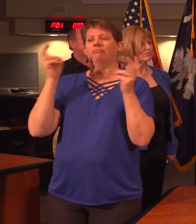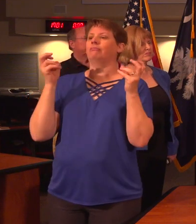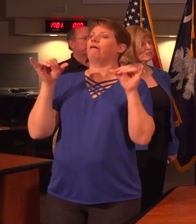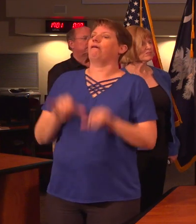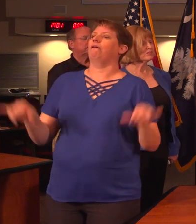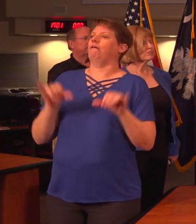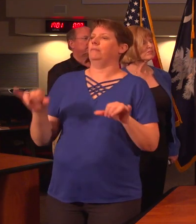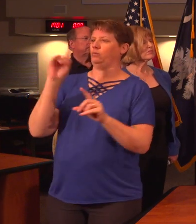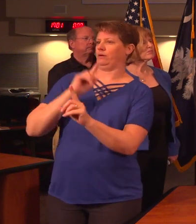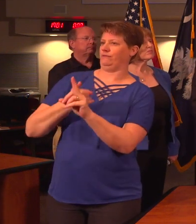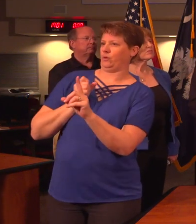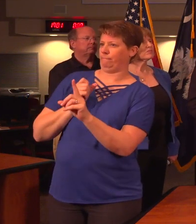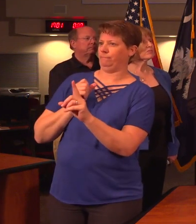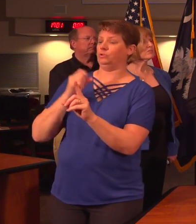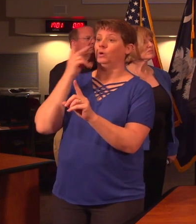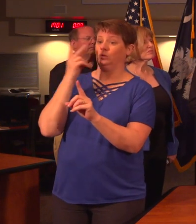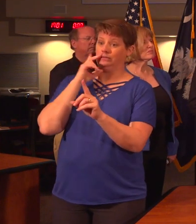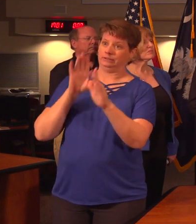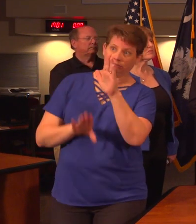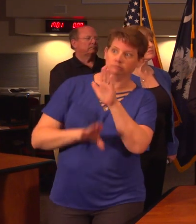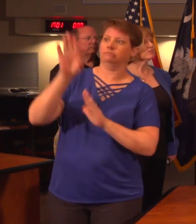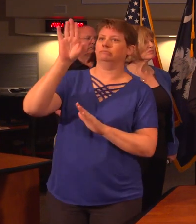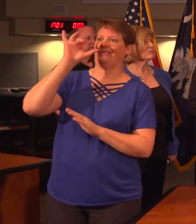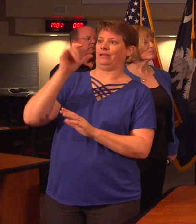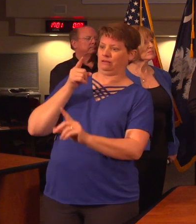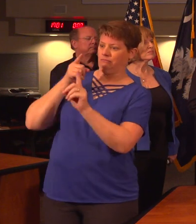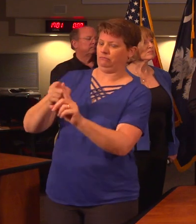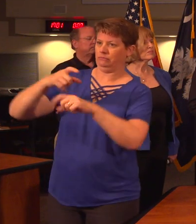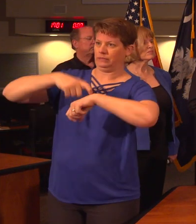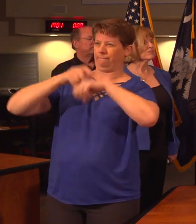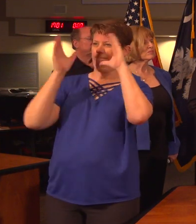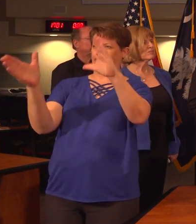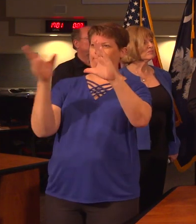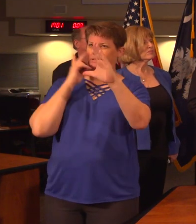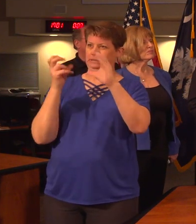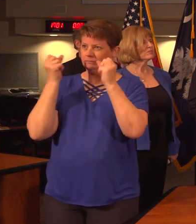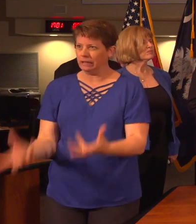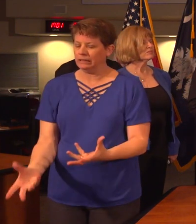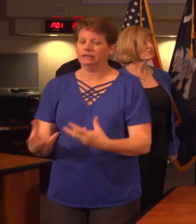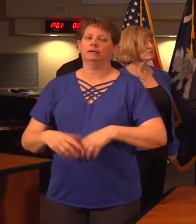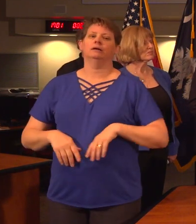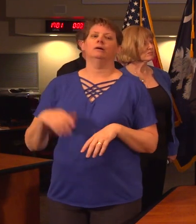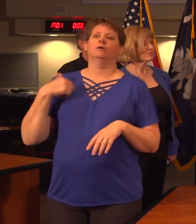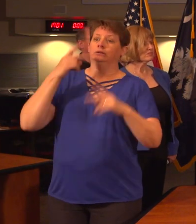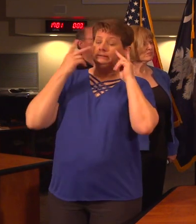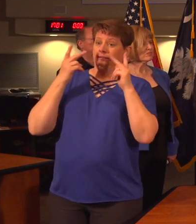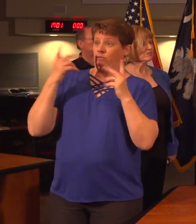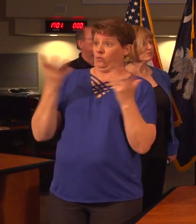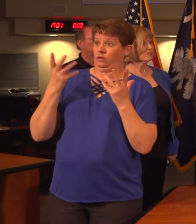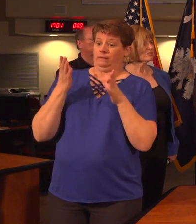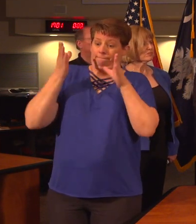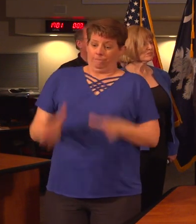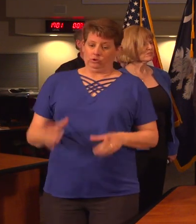and we would see a large spike in cases at one point in time and so what we do know is that we're seeing person-to-person